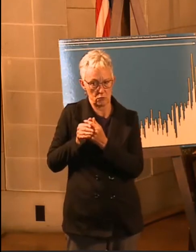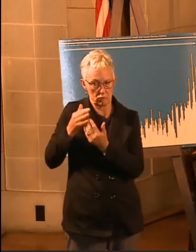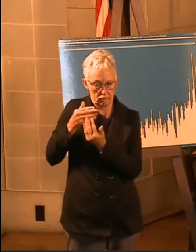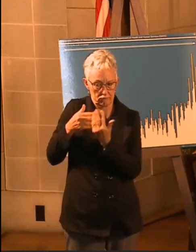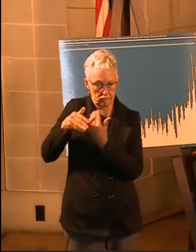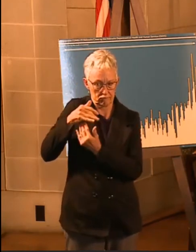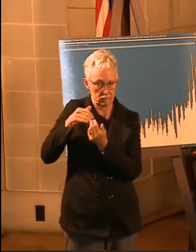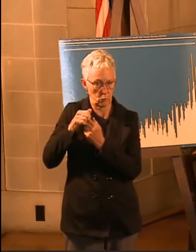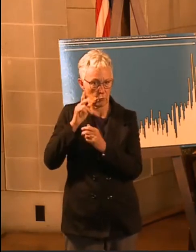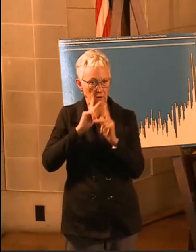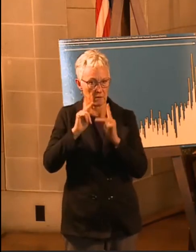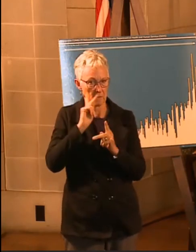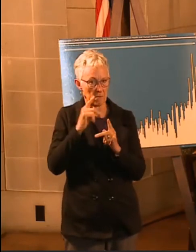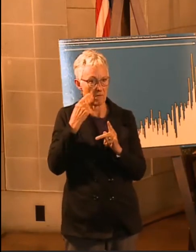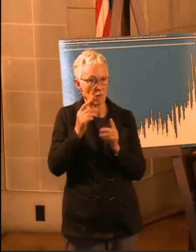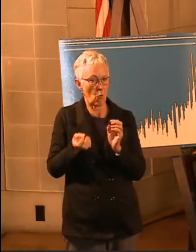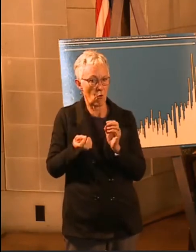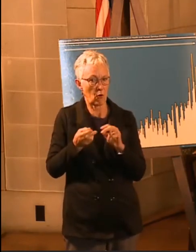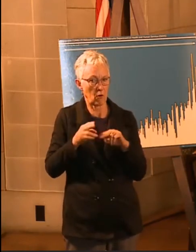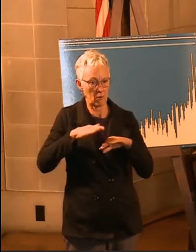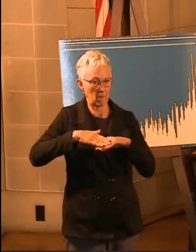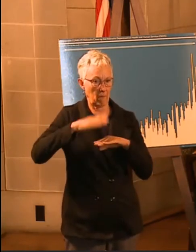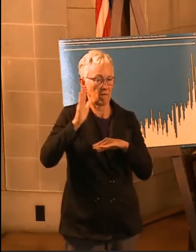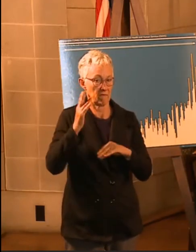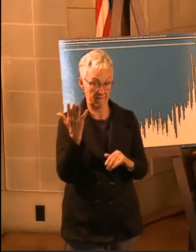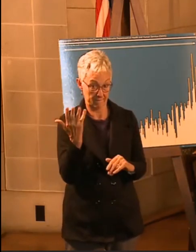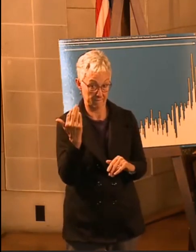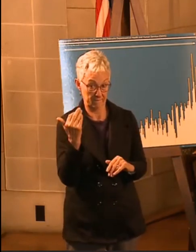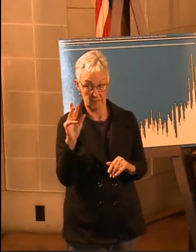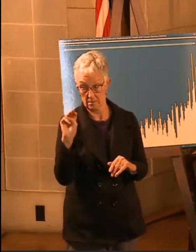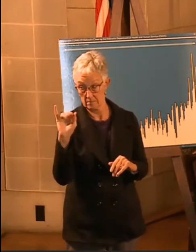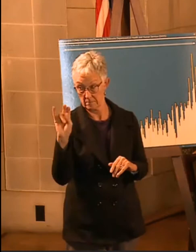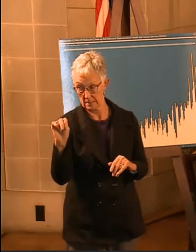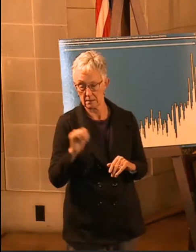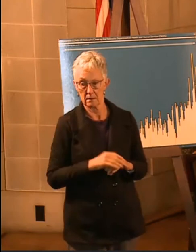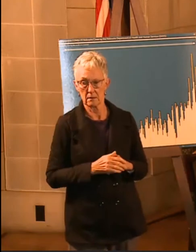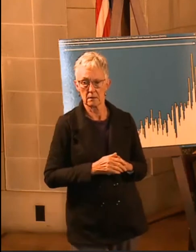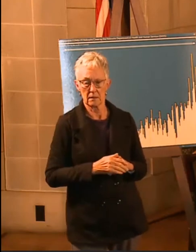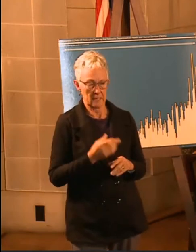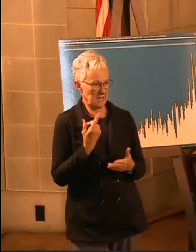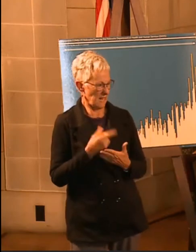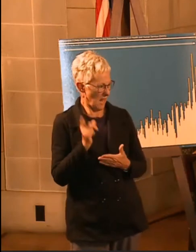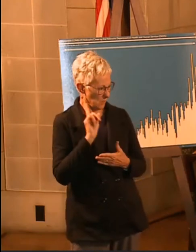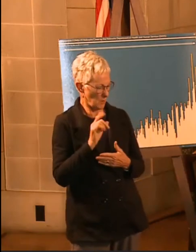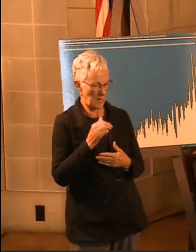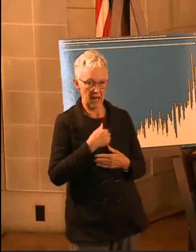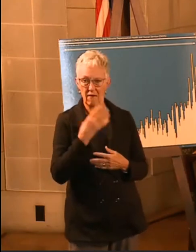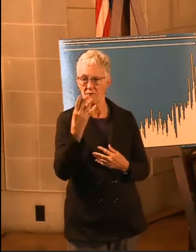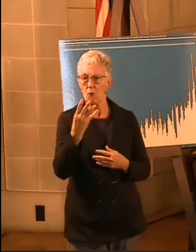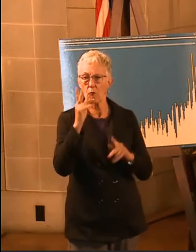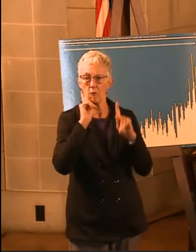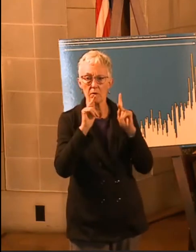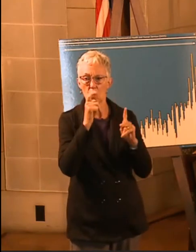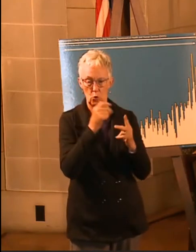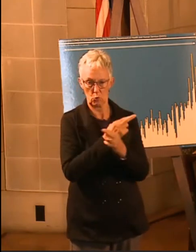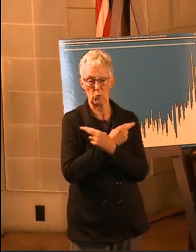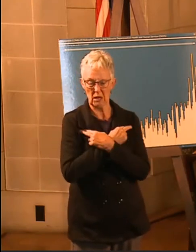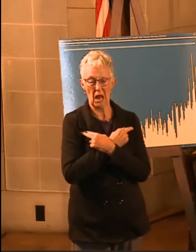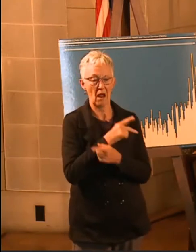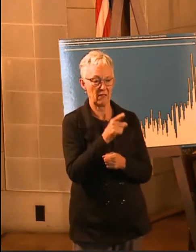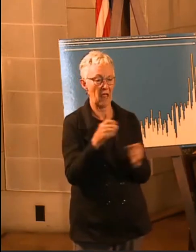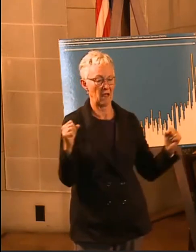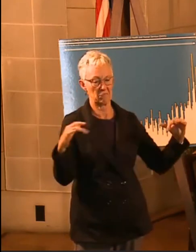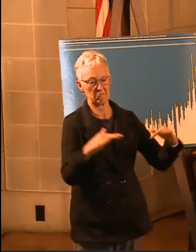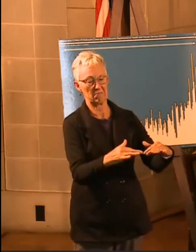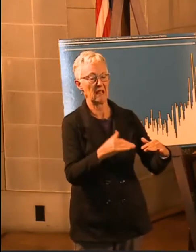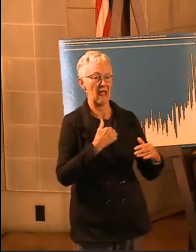And this is, again, where we just have to be mindful. I told the story last week about four retirees who got together for coffee and then ended up